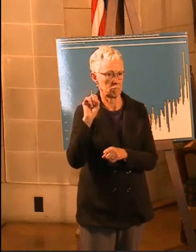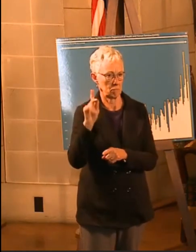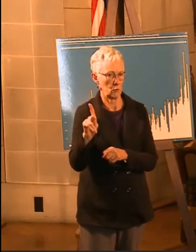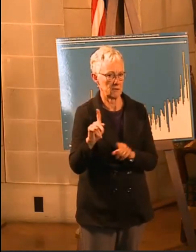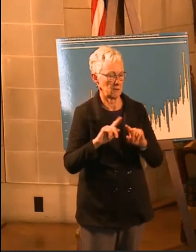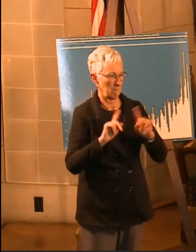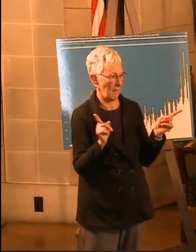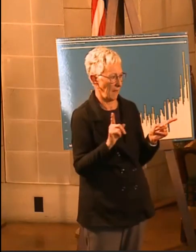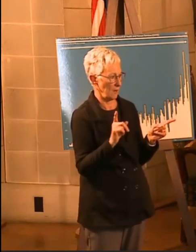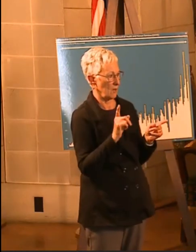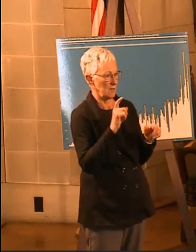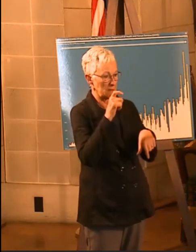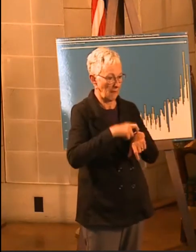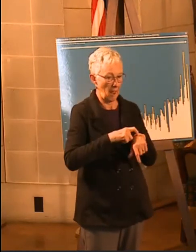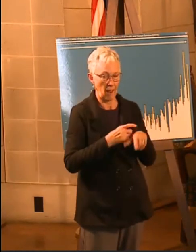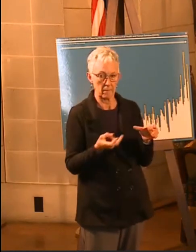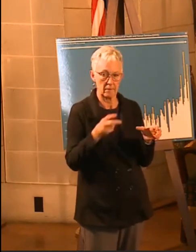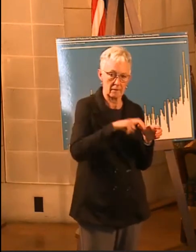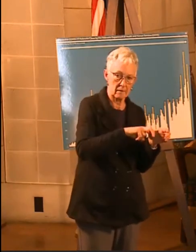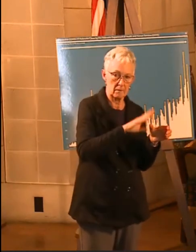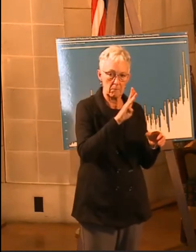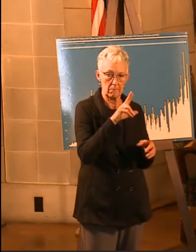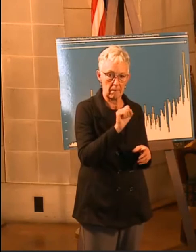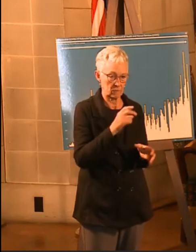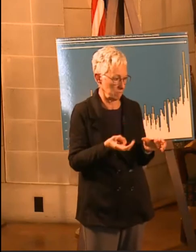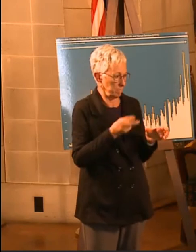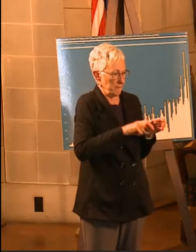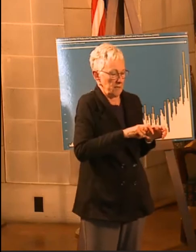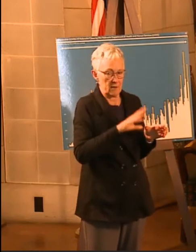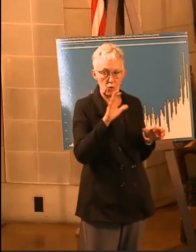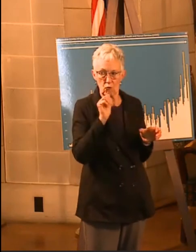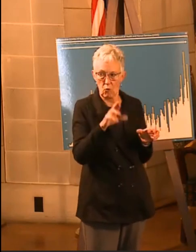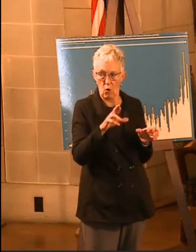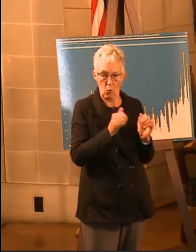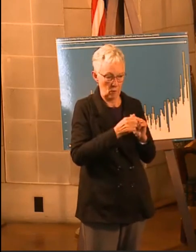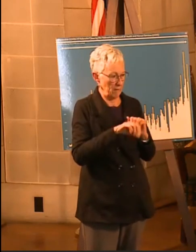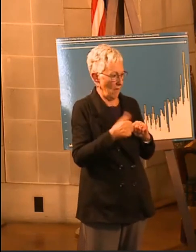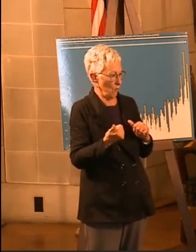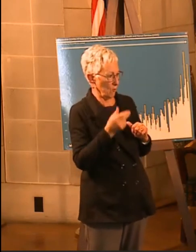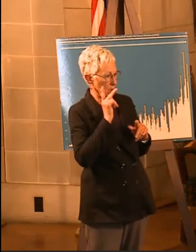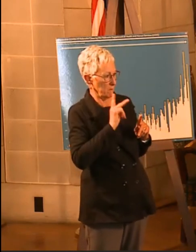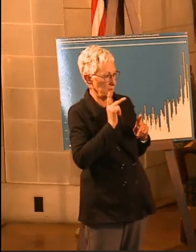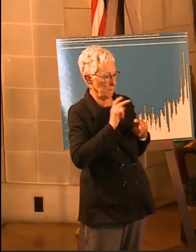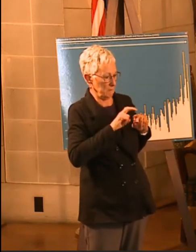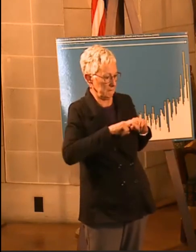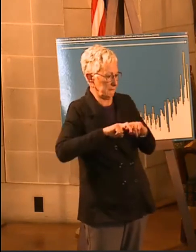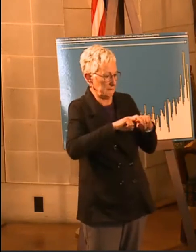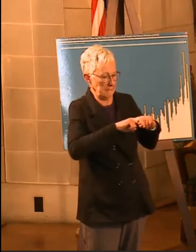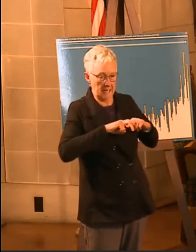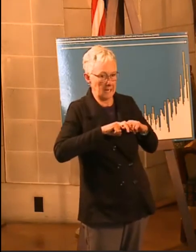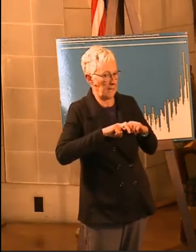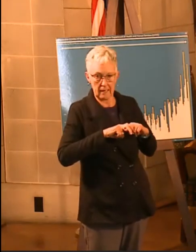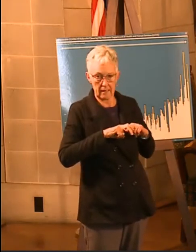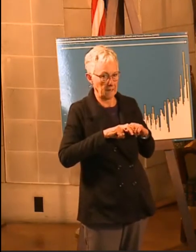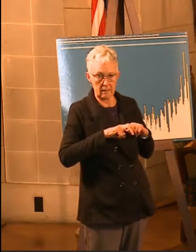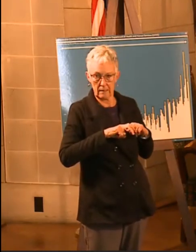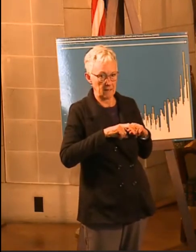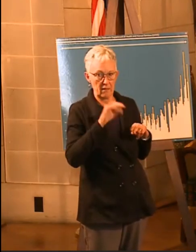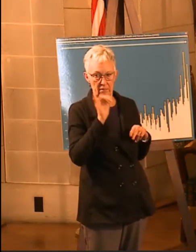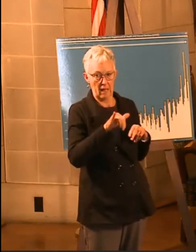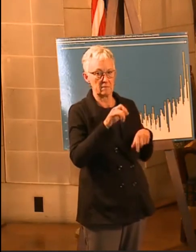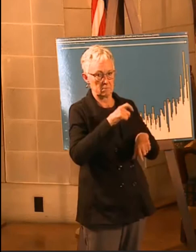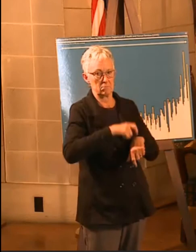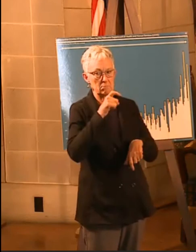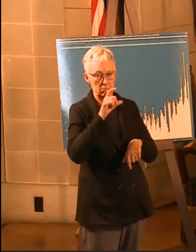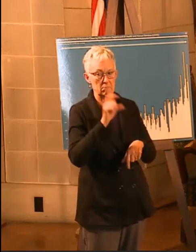outside having this activity if they then go into an enclosed, confined space and have the opportunity to spread the virus. Those young people are going to be